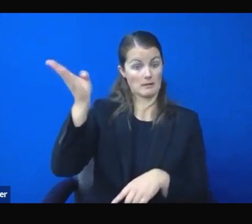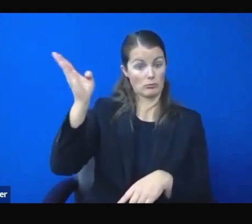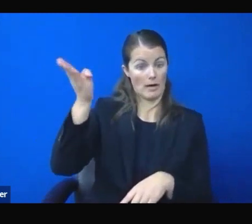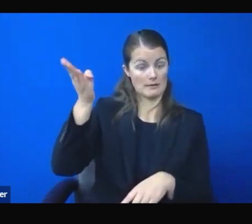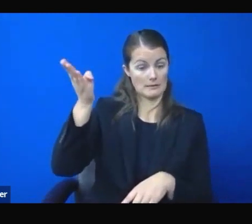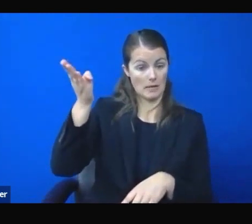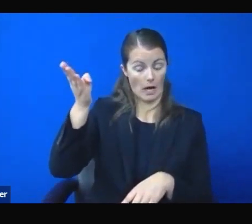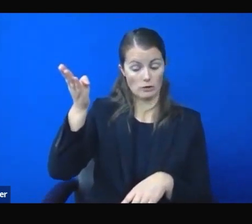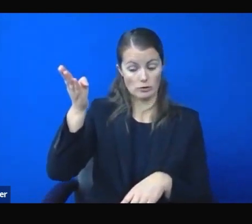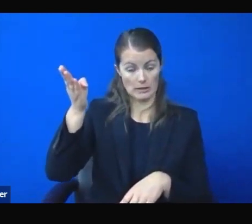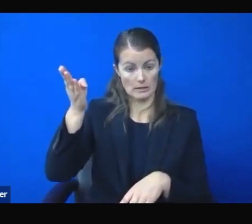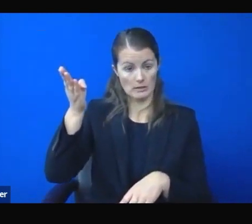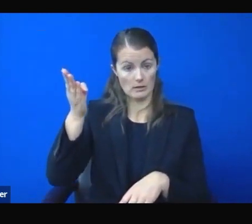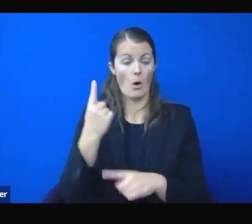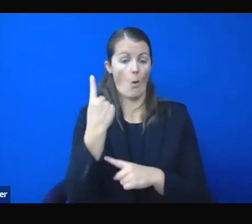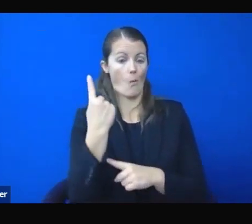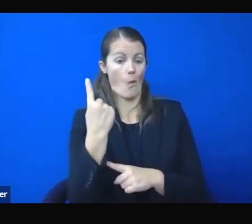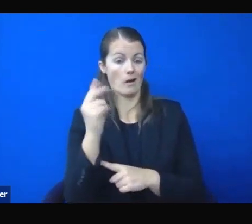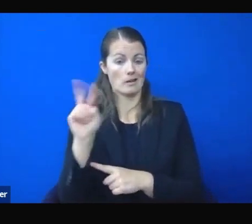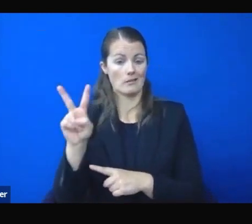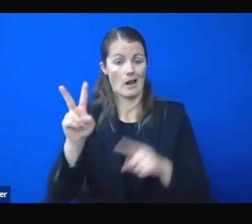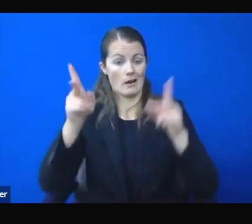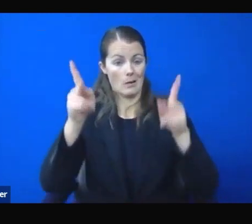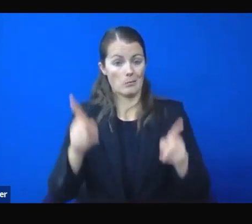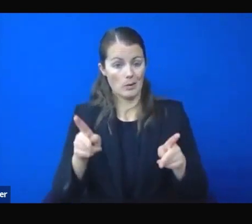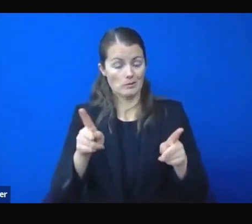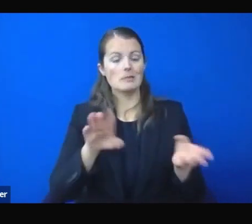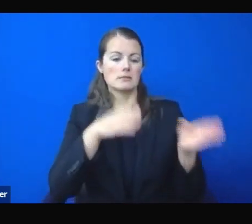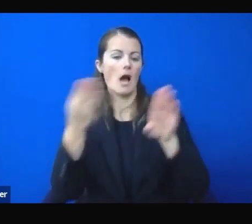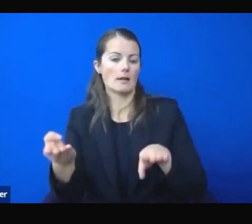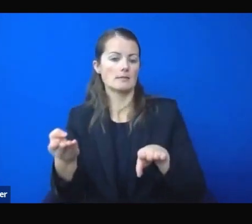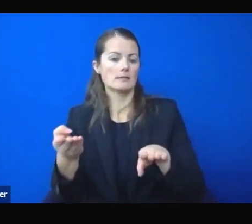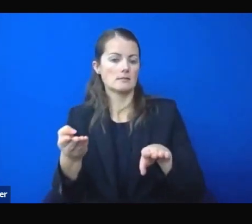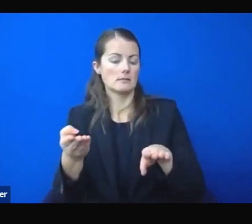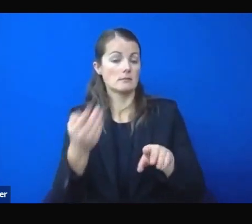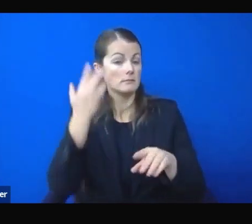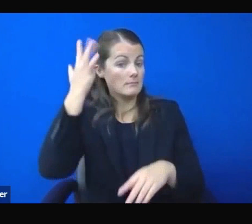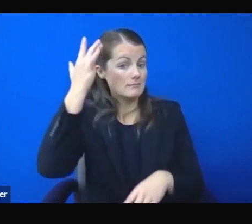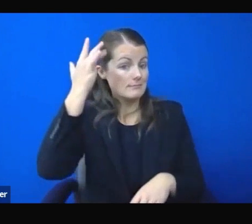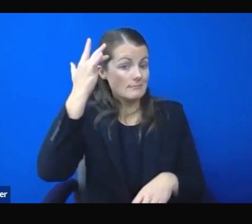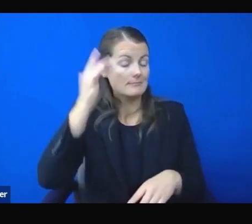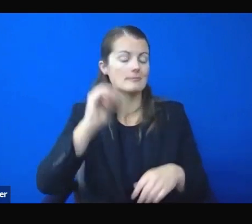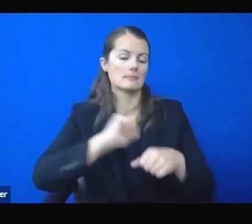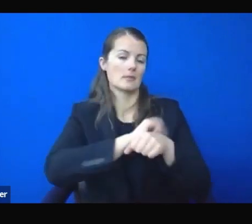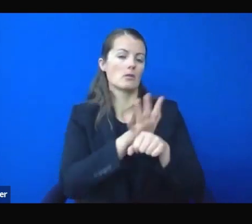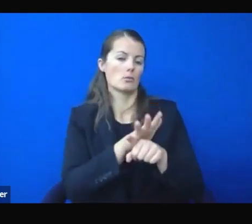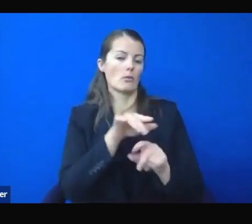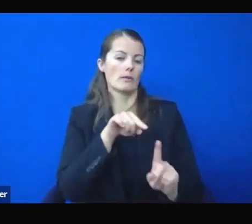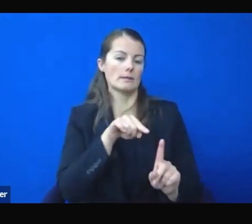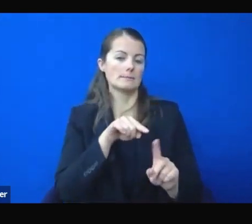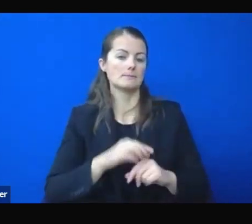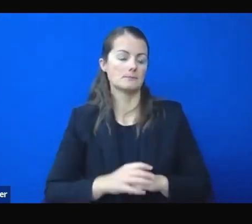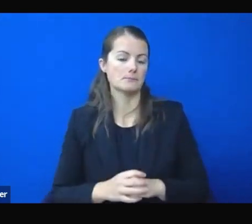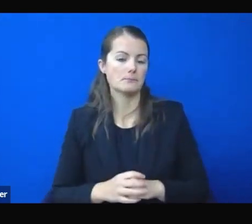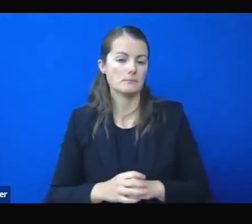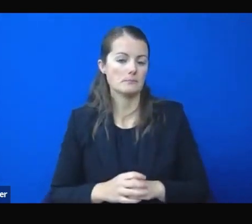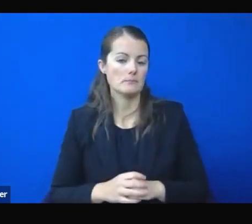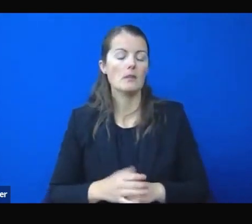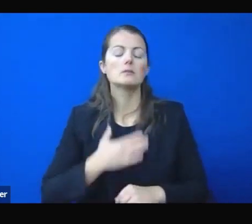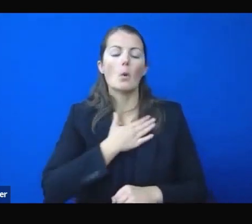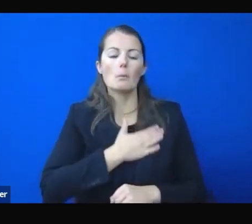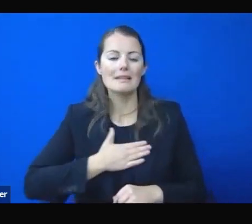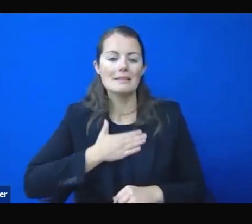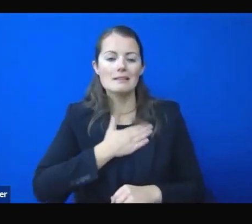Nevada dies from COVID. The virus is still prevalent in our communities. Please, protect